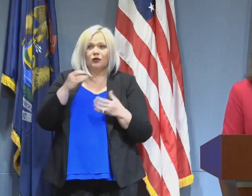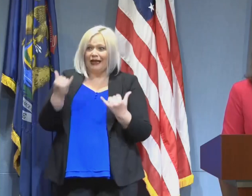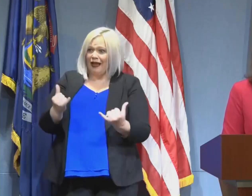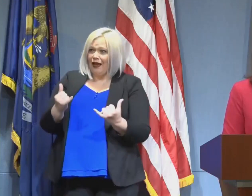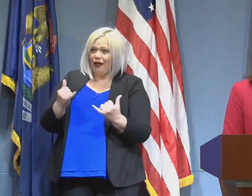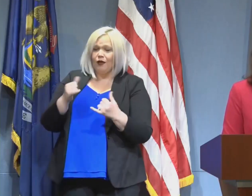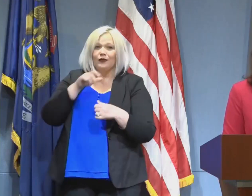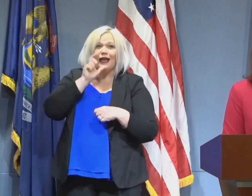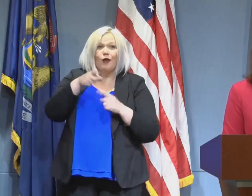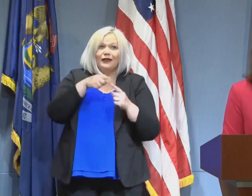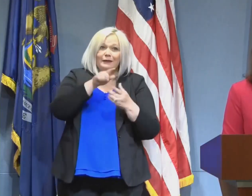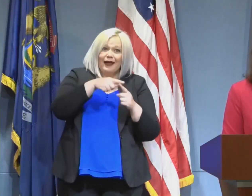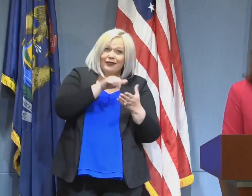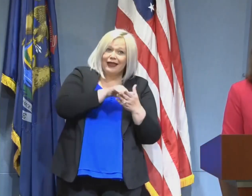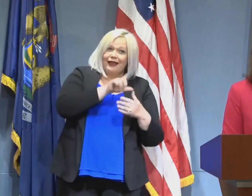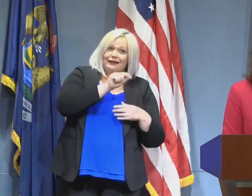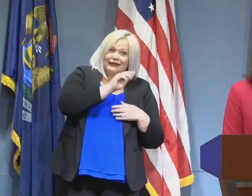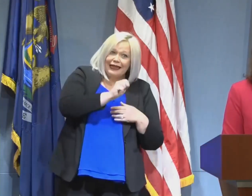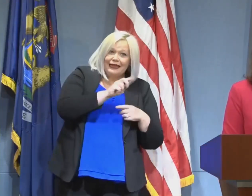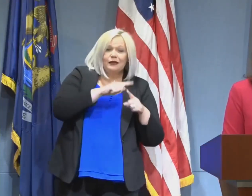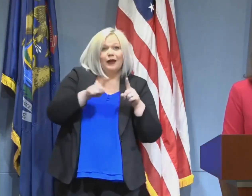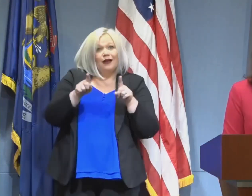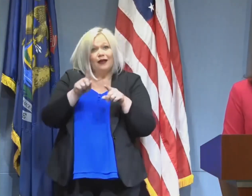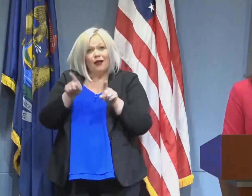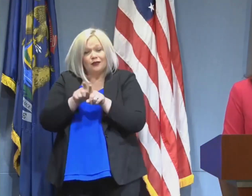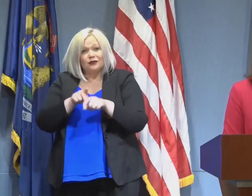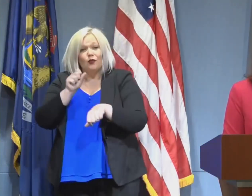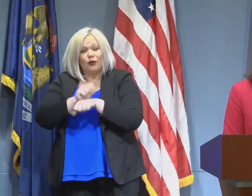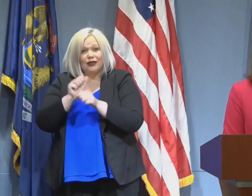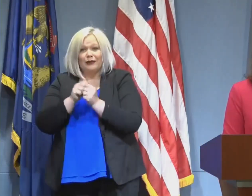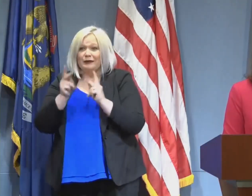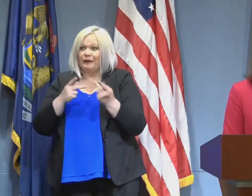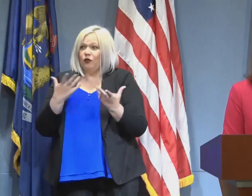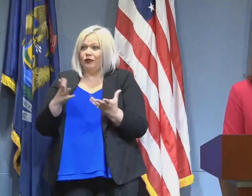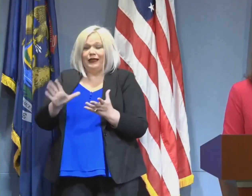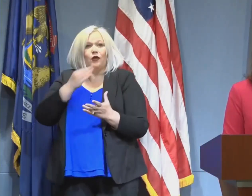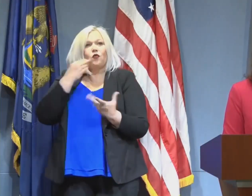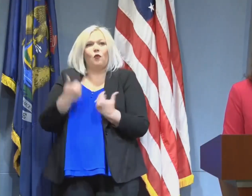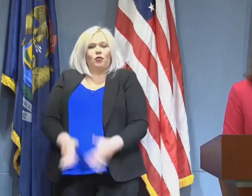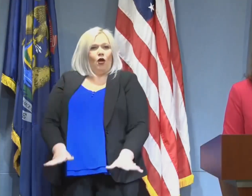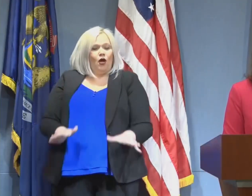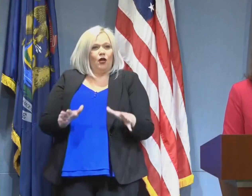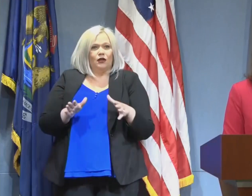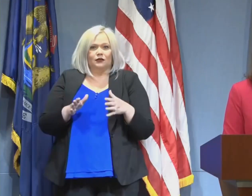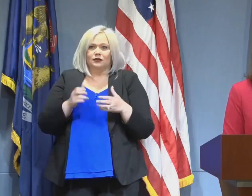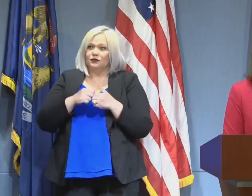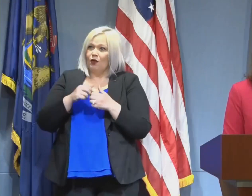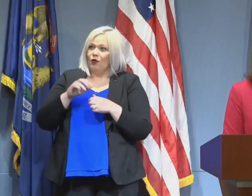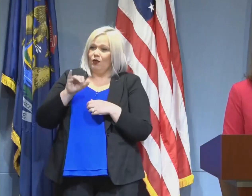homes, but we all pay when infrastructure fails and that's why we've all got to be a part of making sure that that doesn't happen.